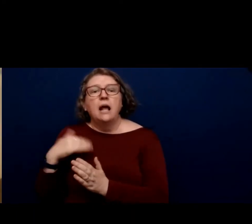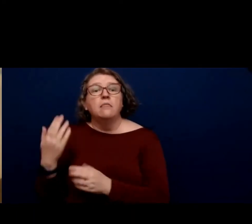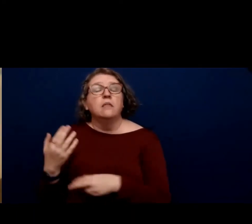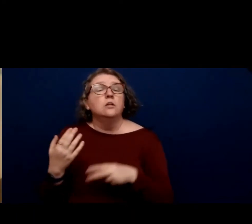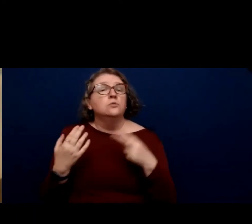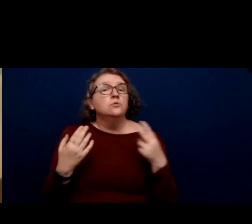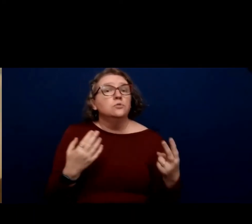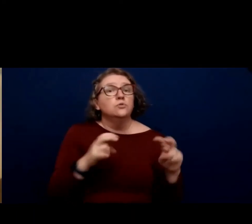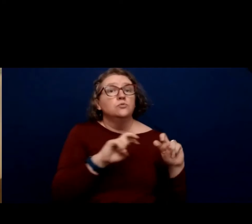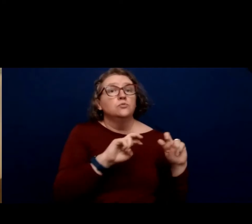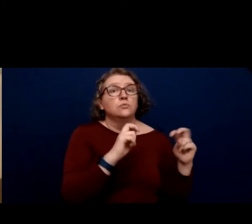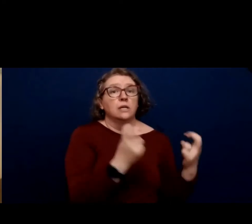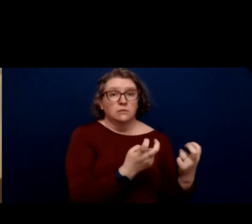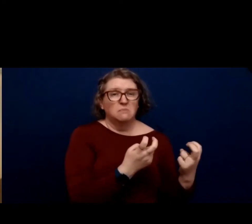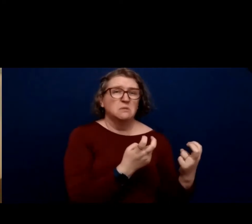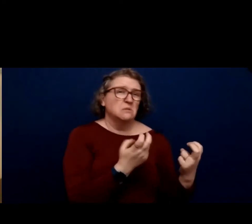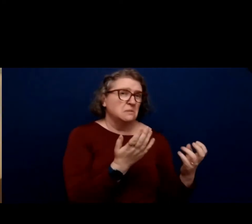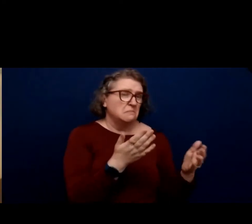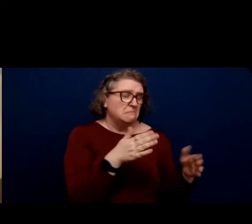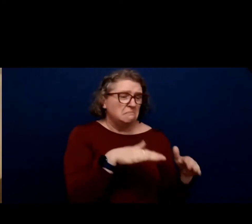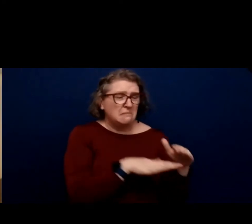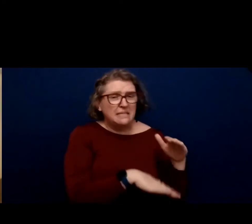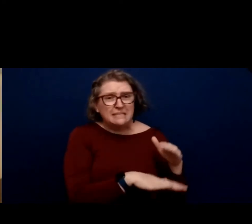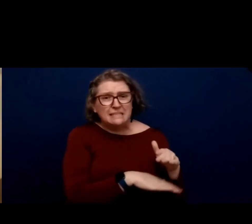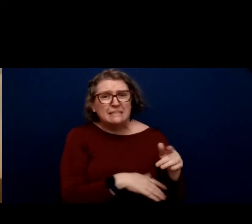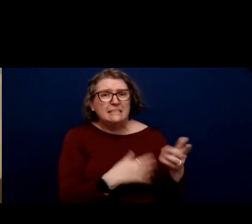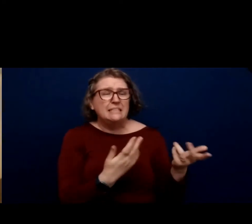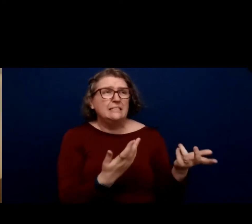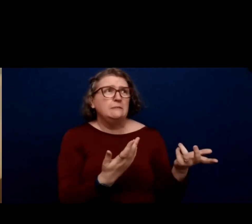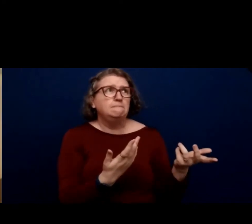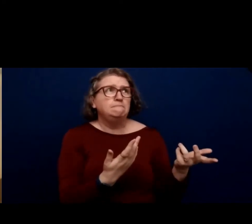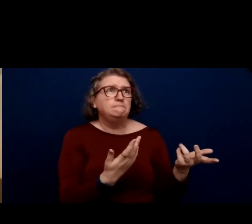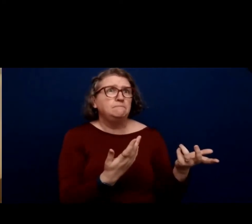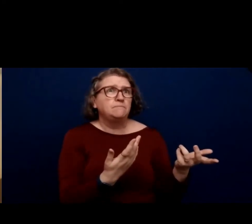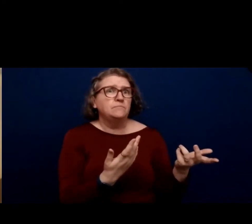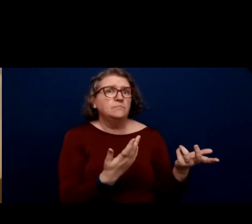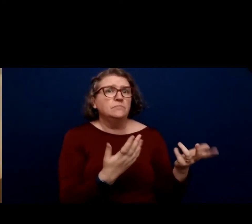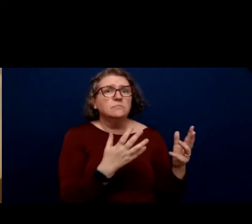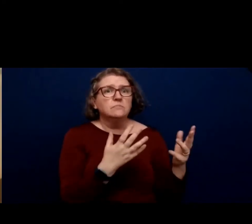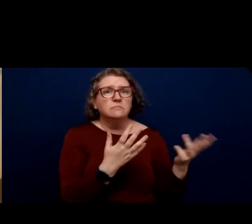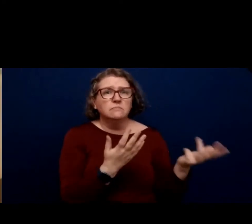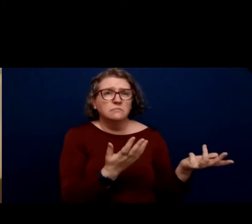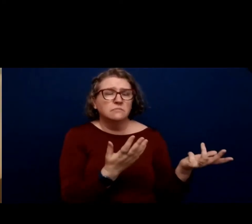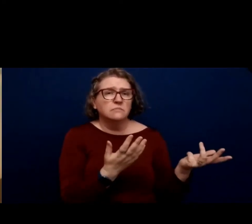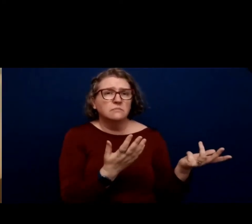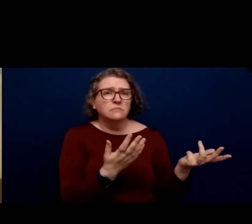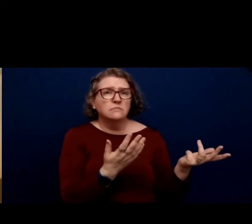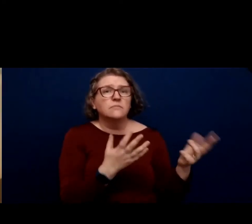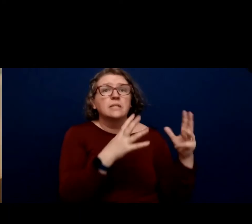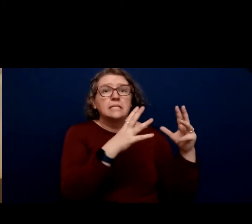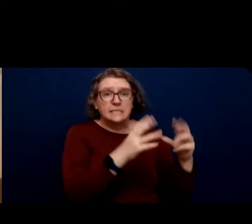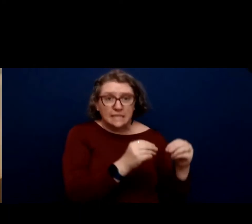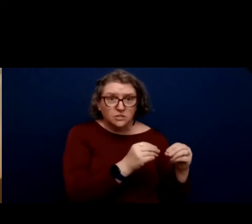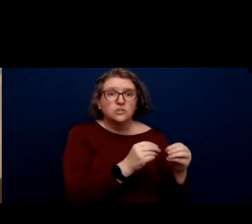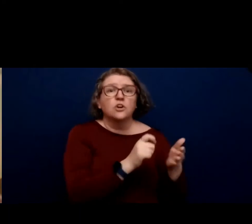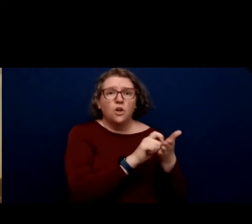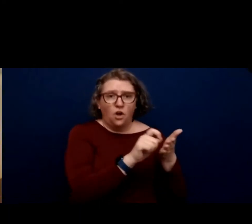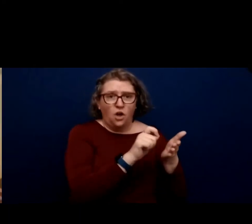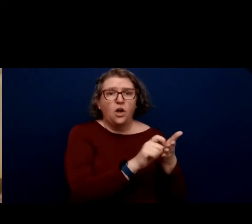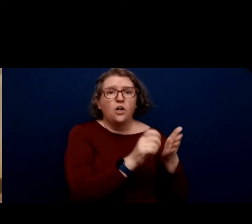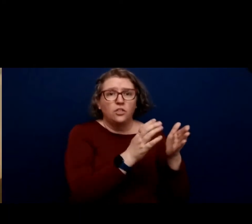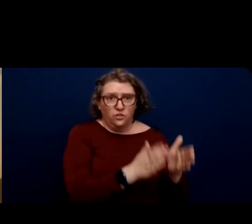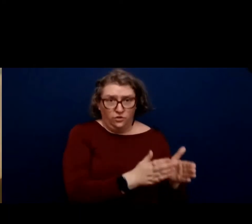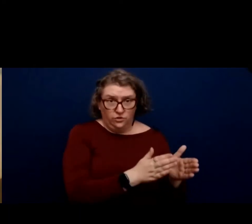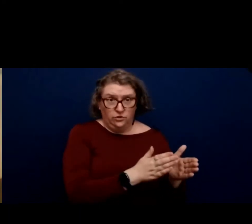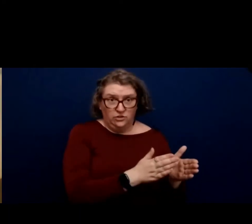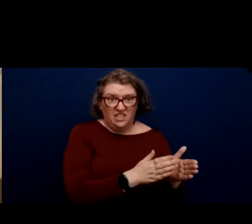where essentially the session are the authors of those chapters